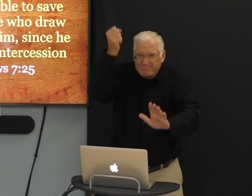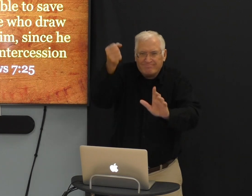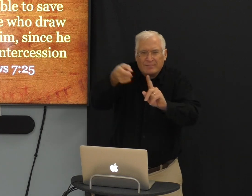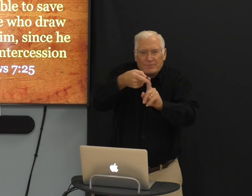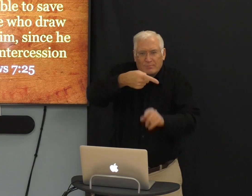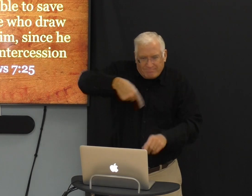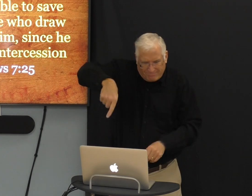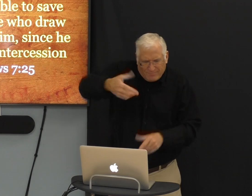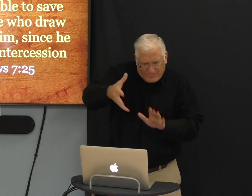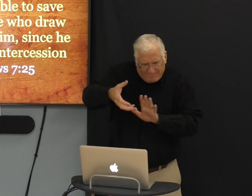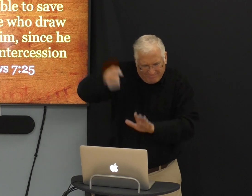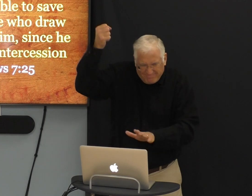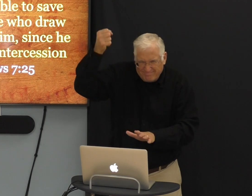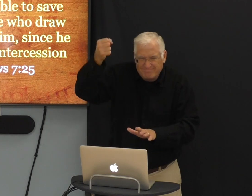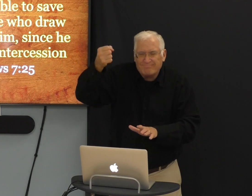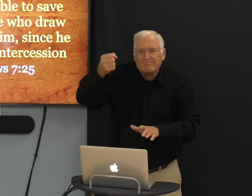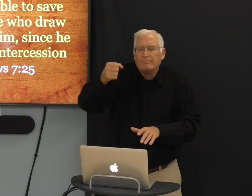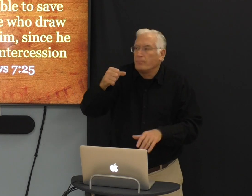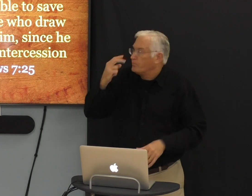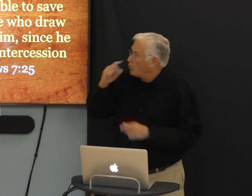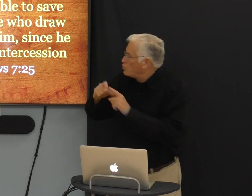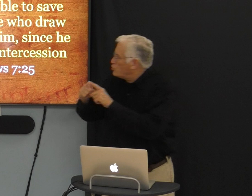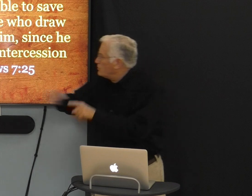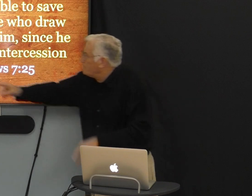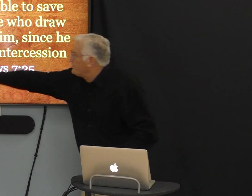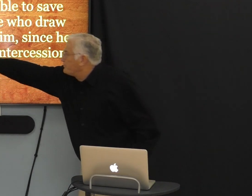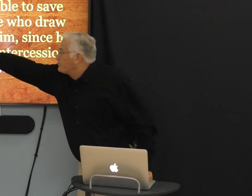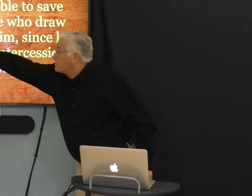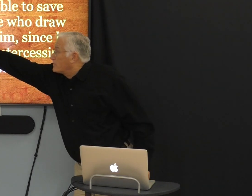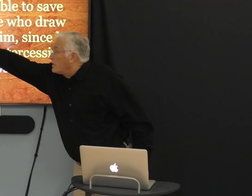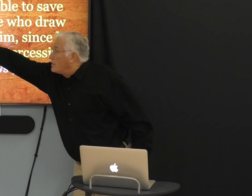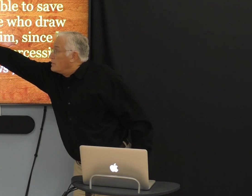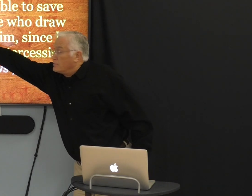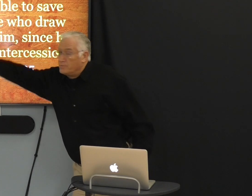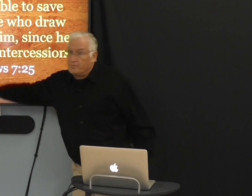to the utmost, the word utmost